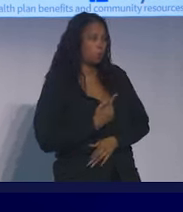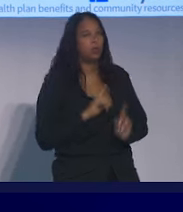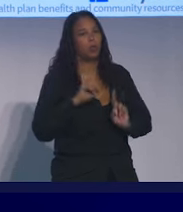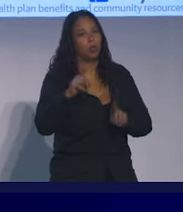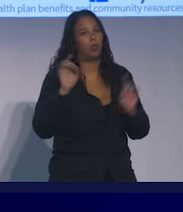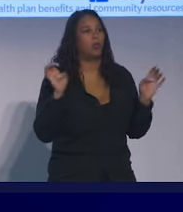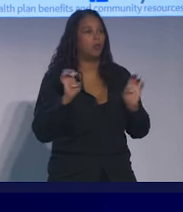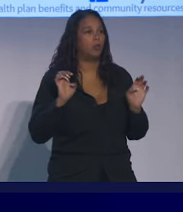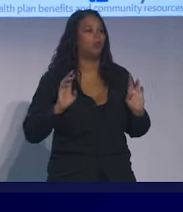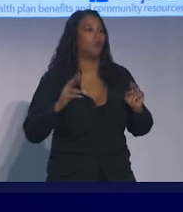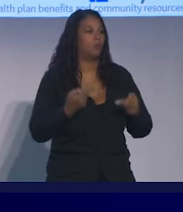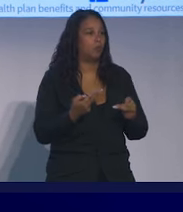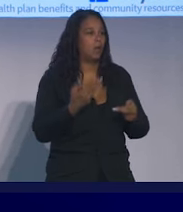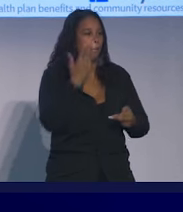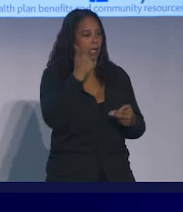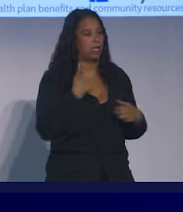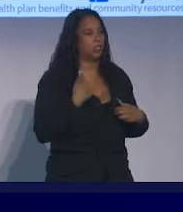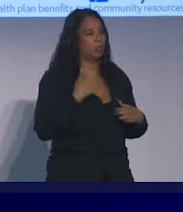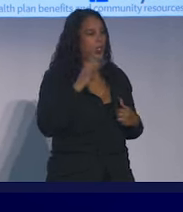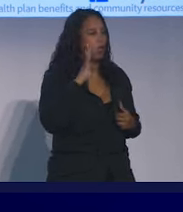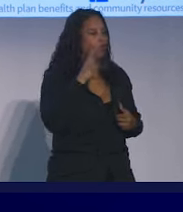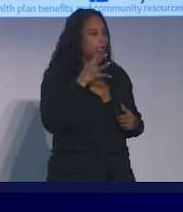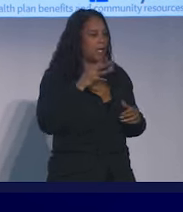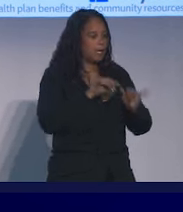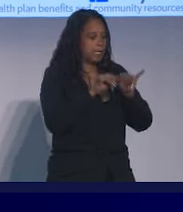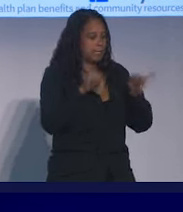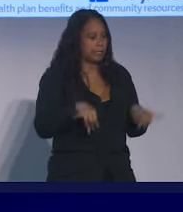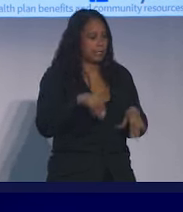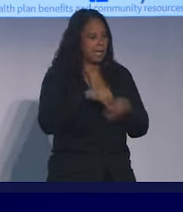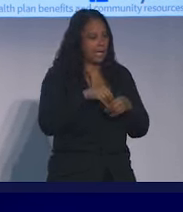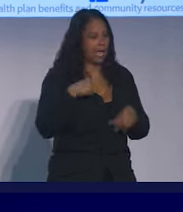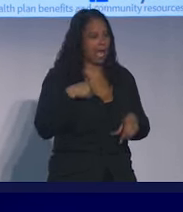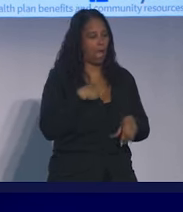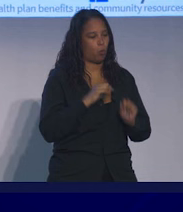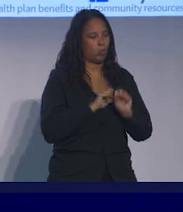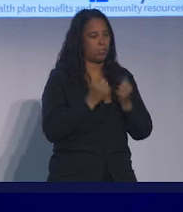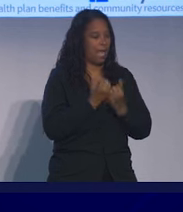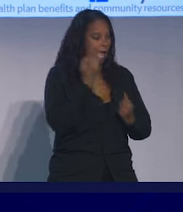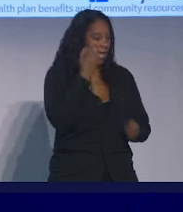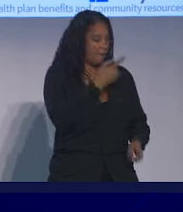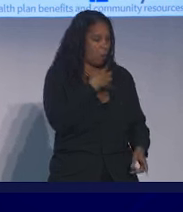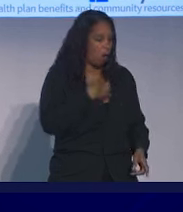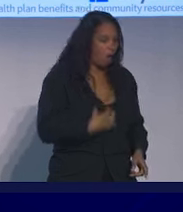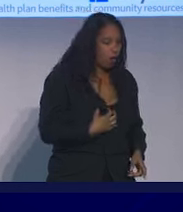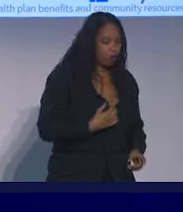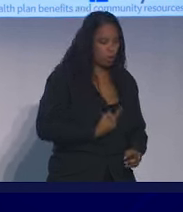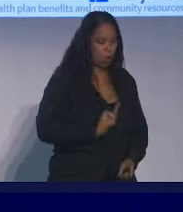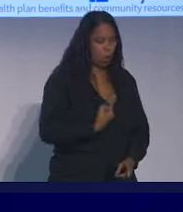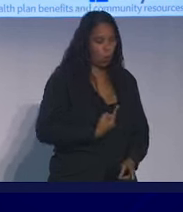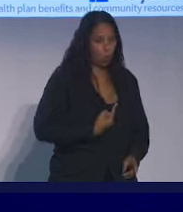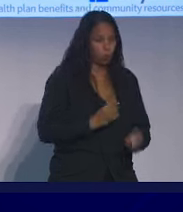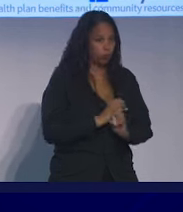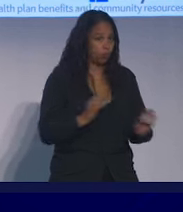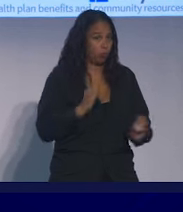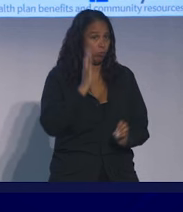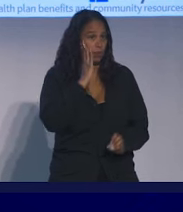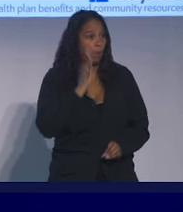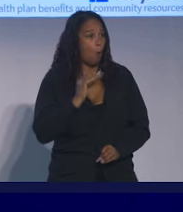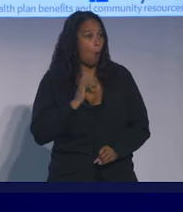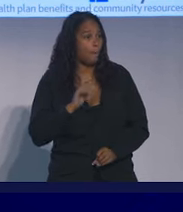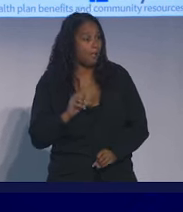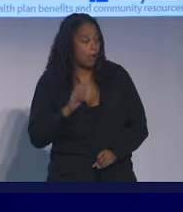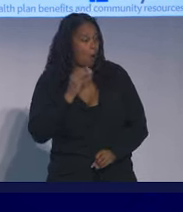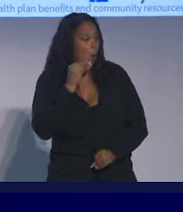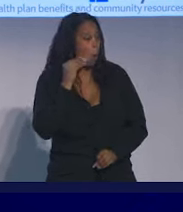room because we've created a system in our society where if you're hungry lonesome and have no place to sleep the only